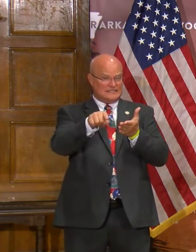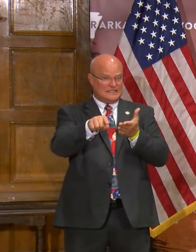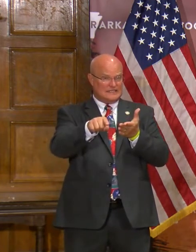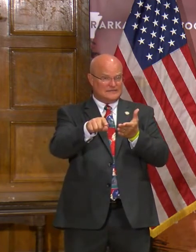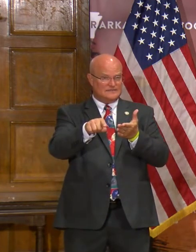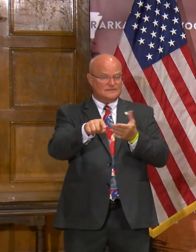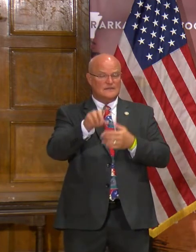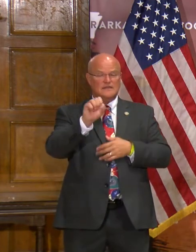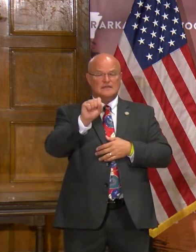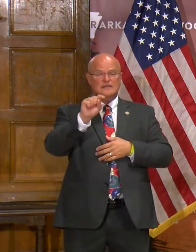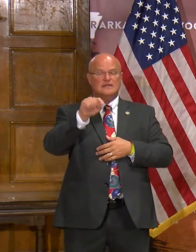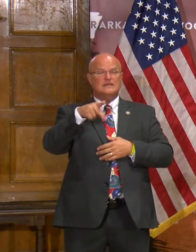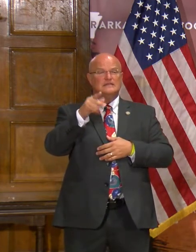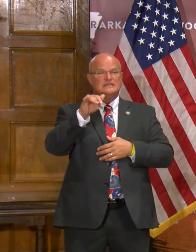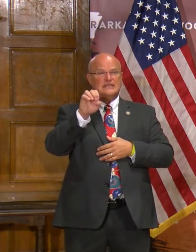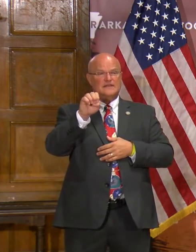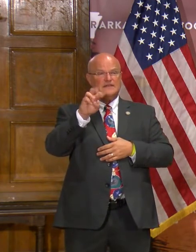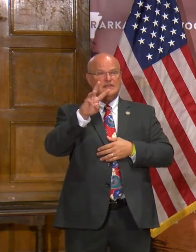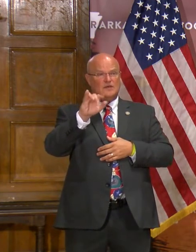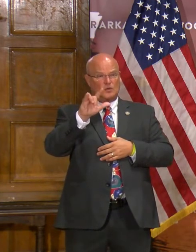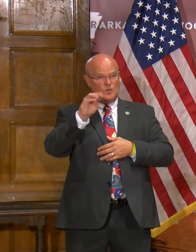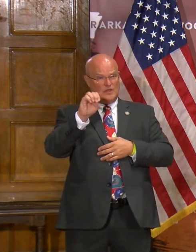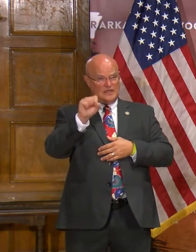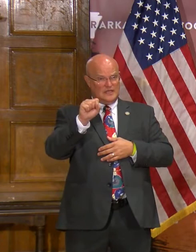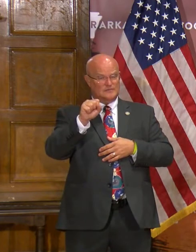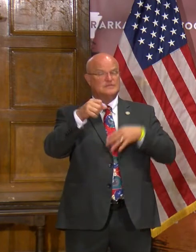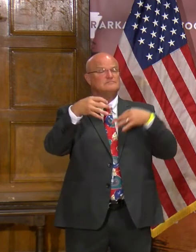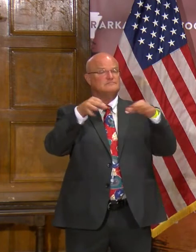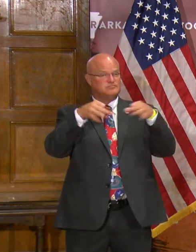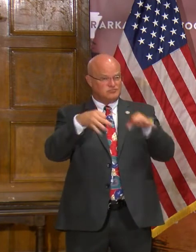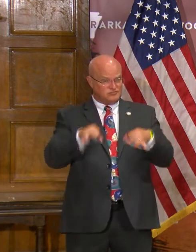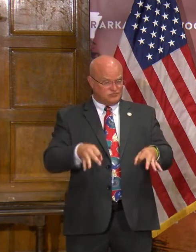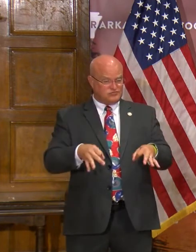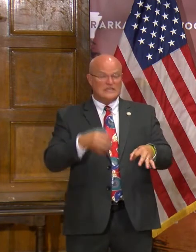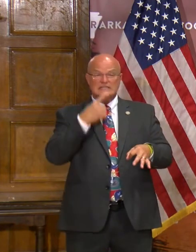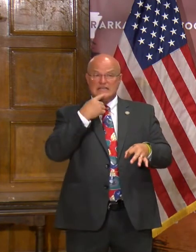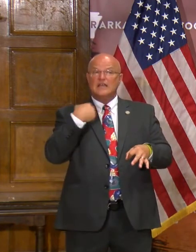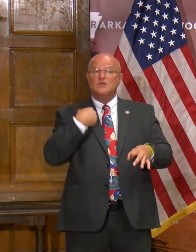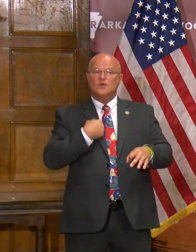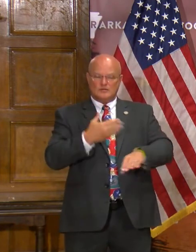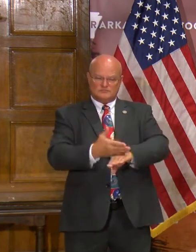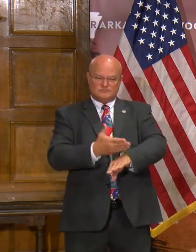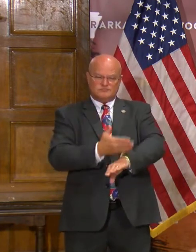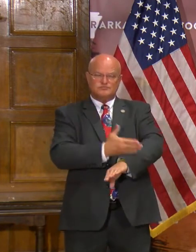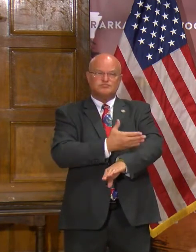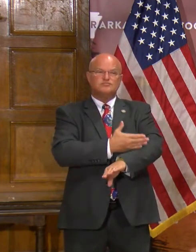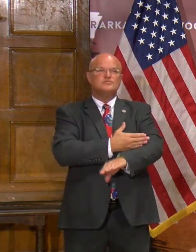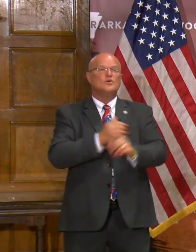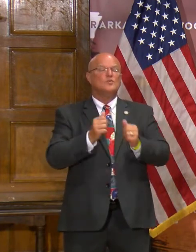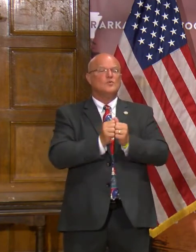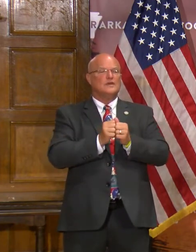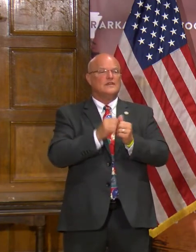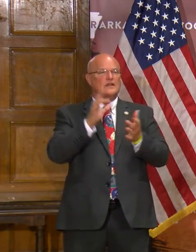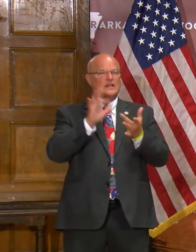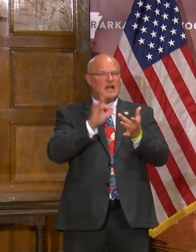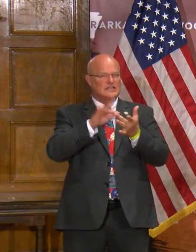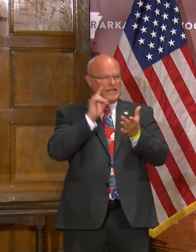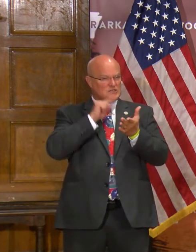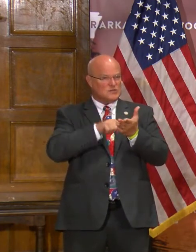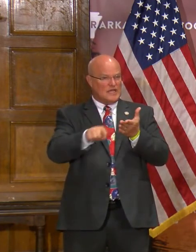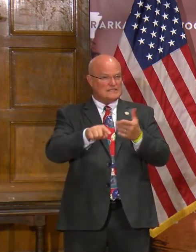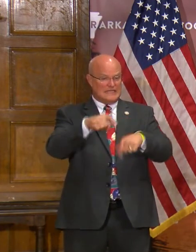Stephanie Williams is here, our chief of staff, who will outline that we're making some progress in our contact tracing in terms of our timelines,